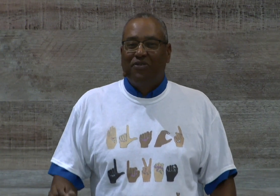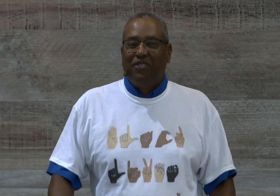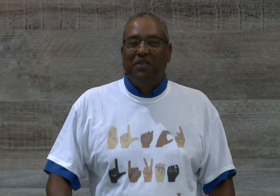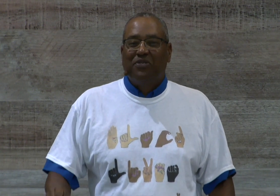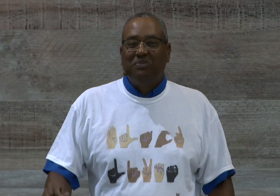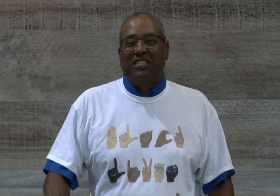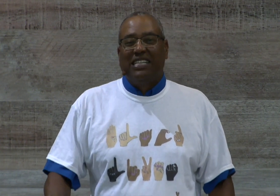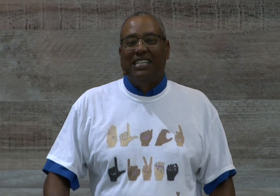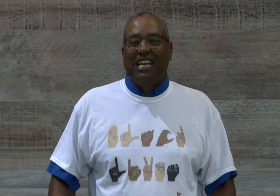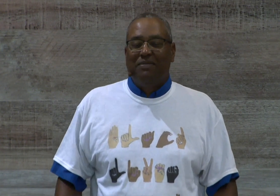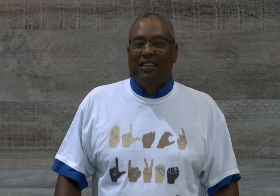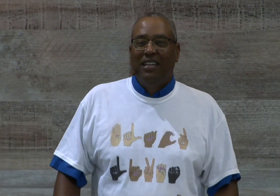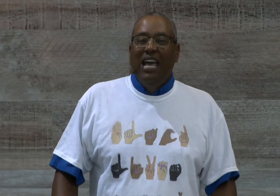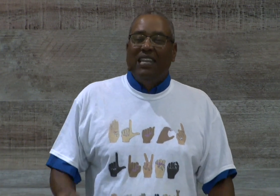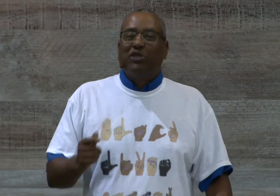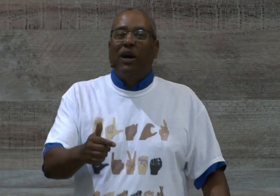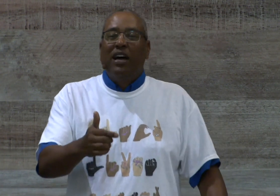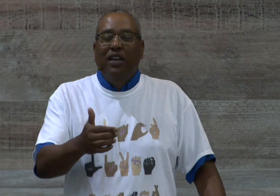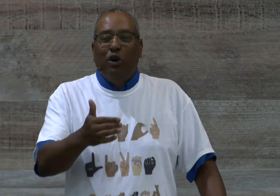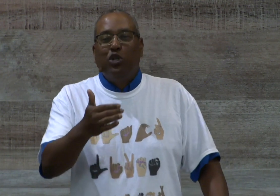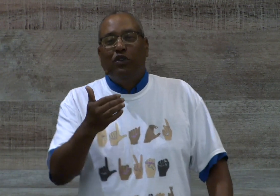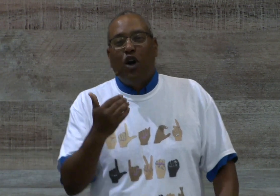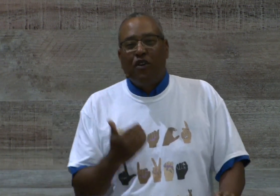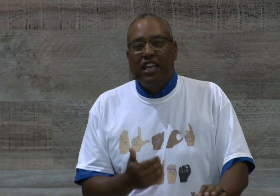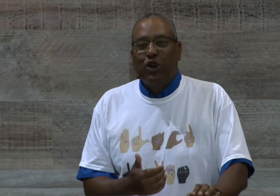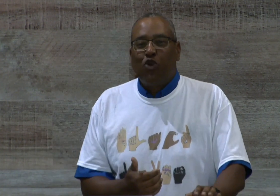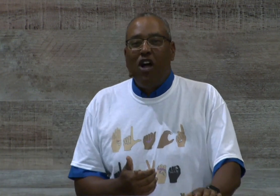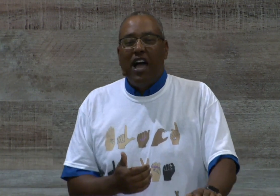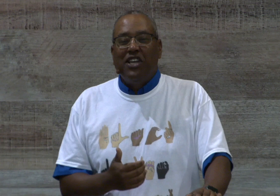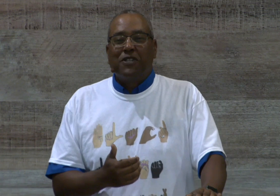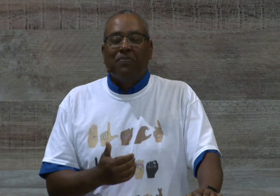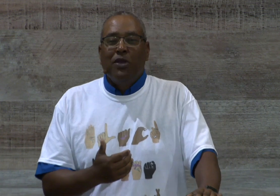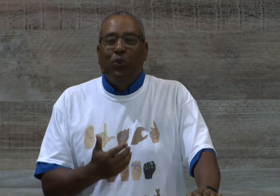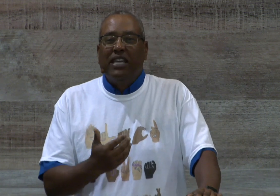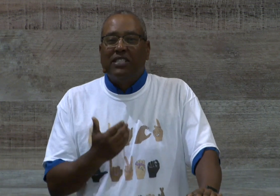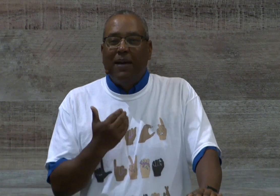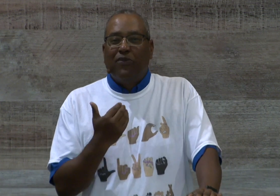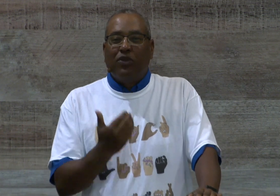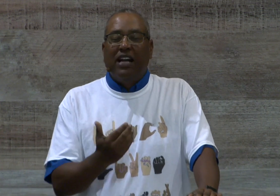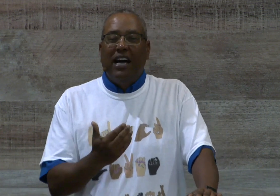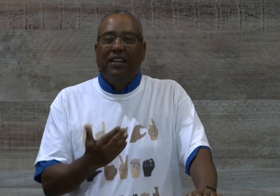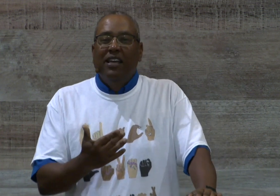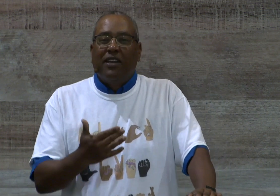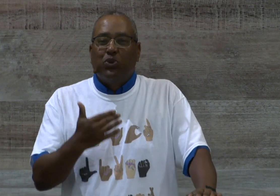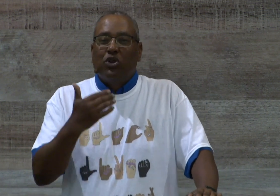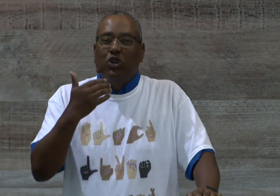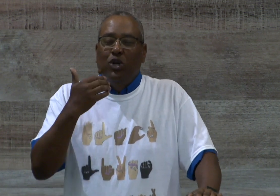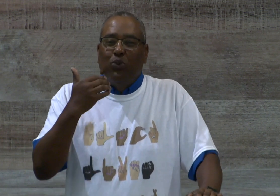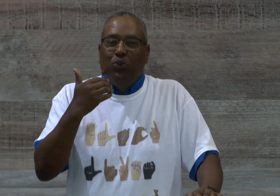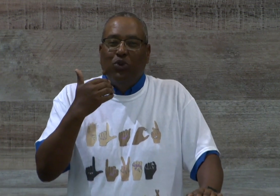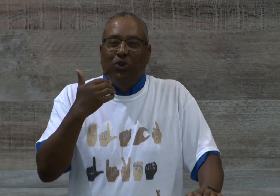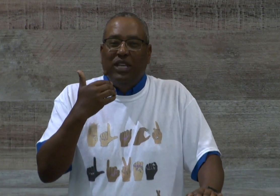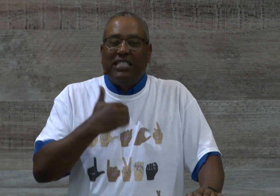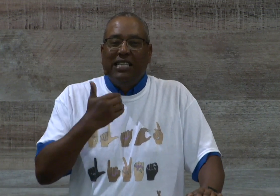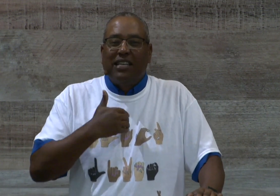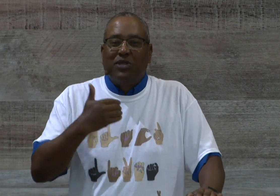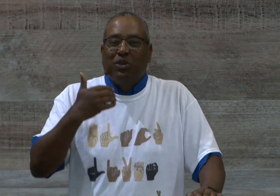freedom from sin. Amen? And that's why those who are in Christ, we can stand for God because we're, he sees us with the